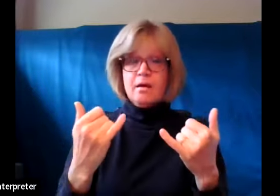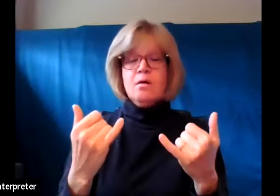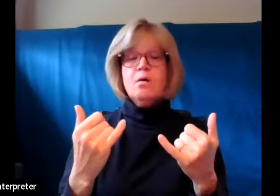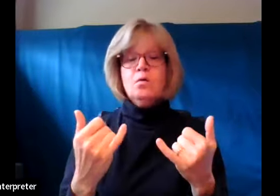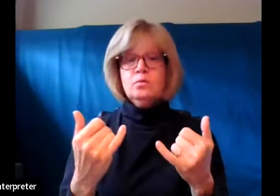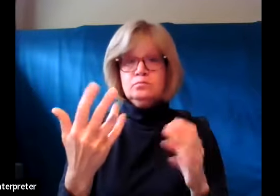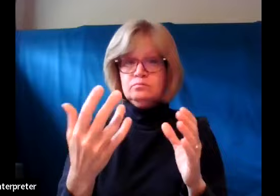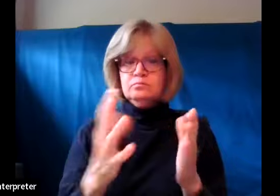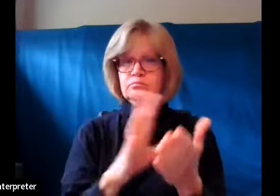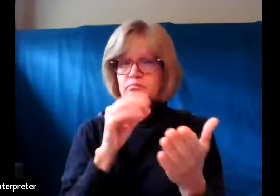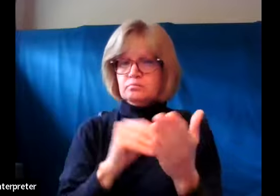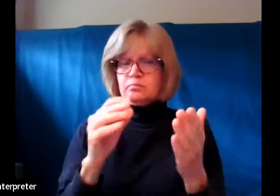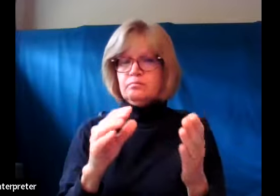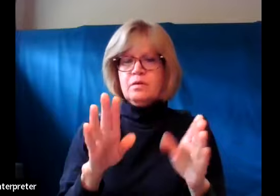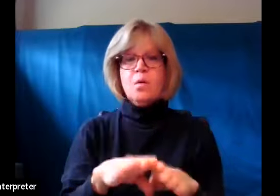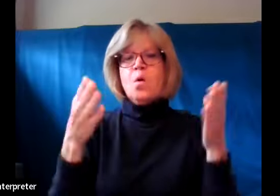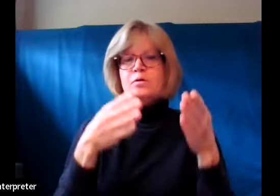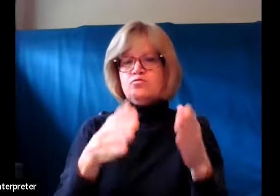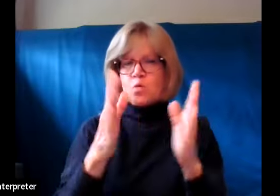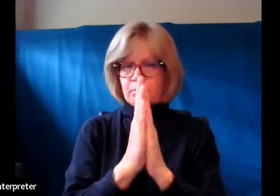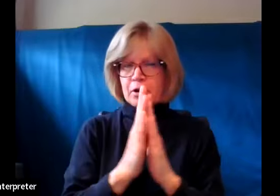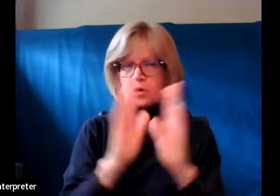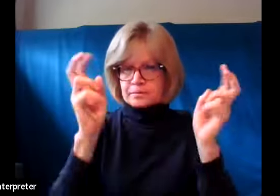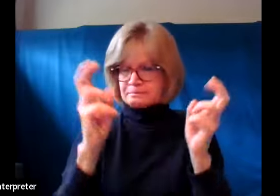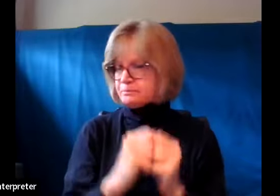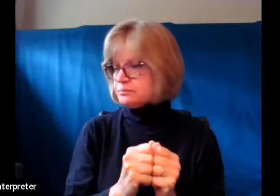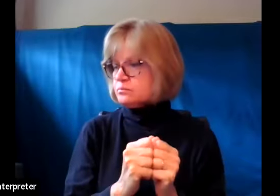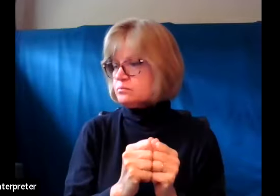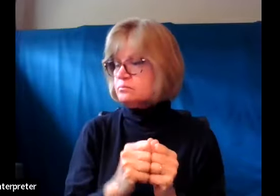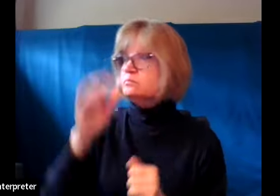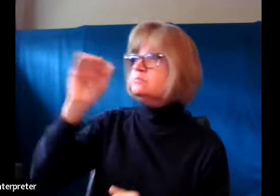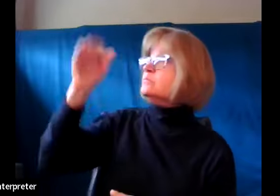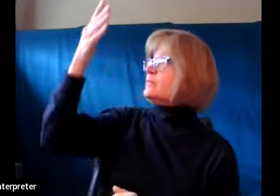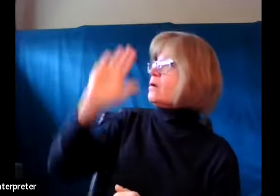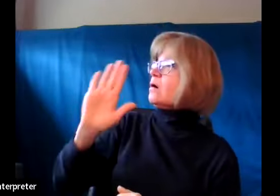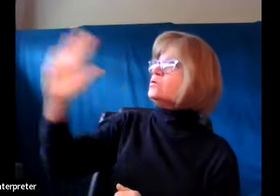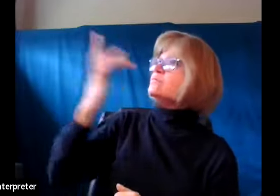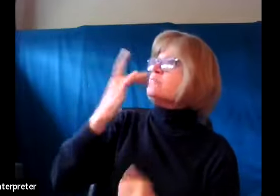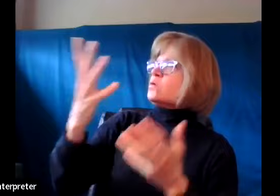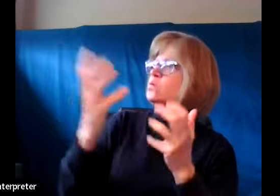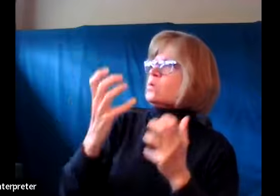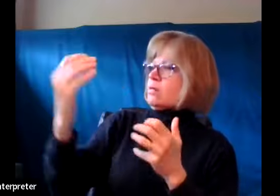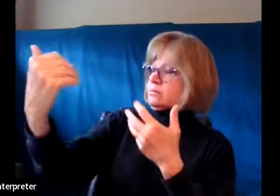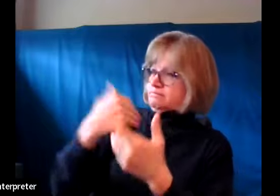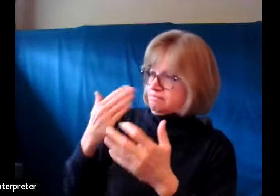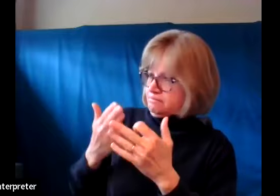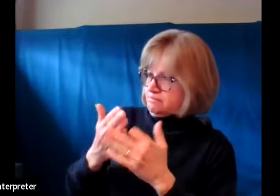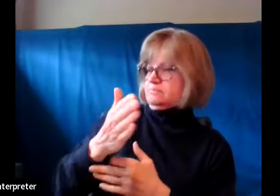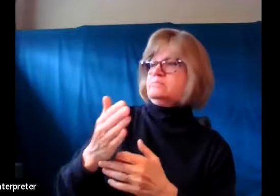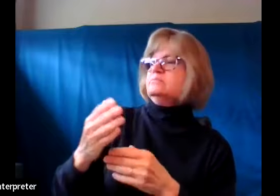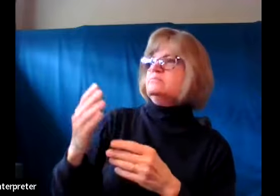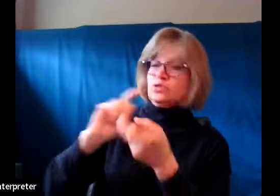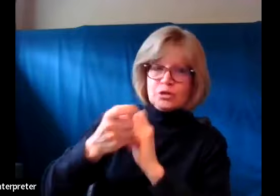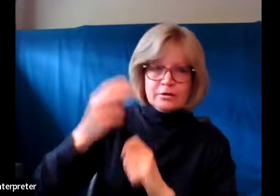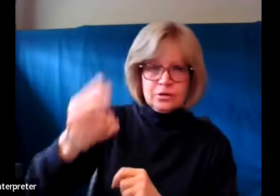invite you to join me in our congregational open road prayer god may your preferred will break through